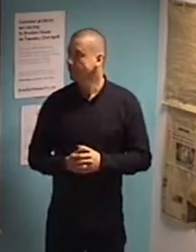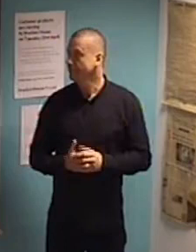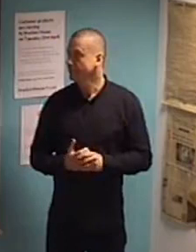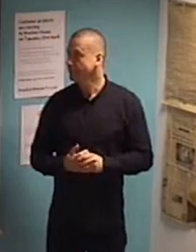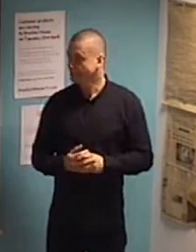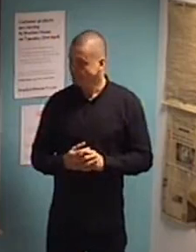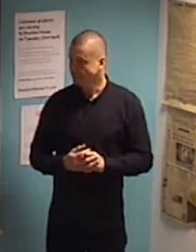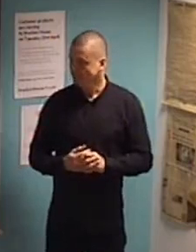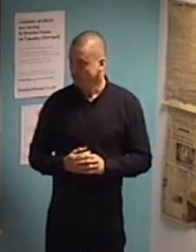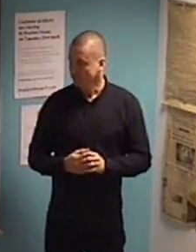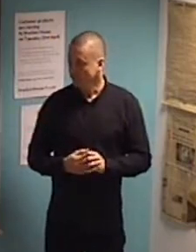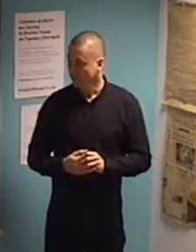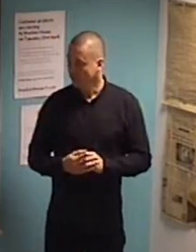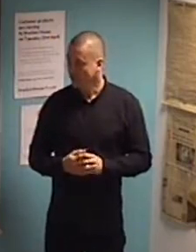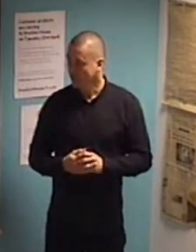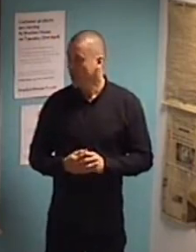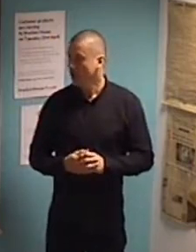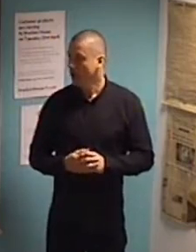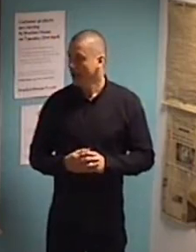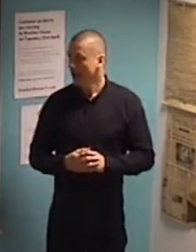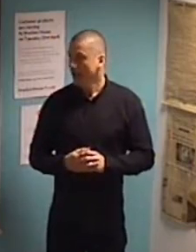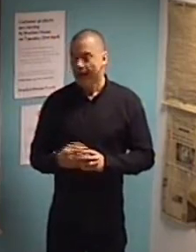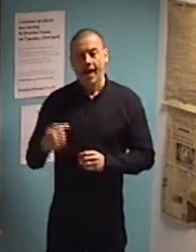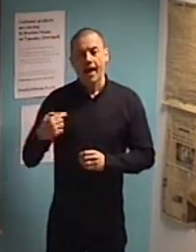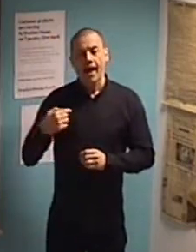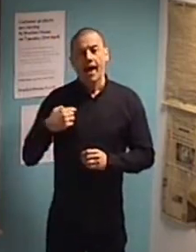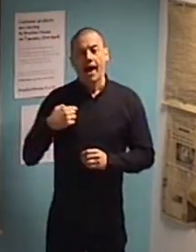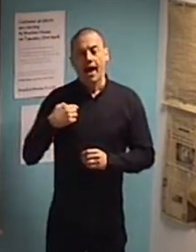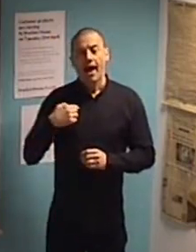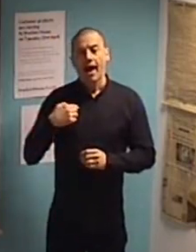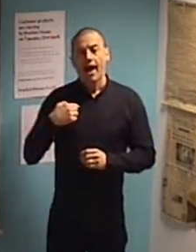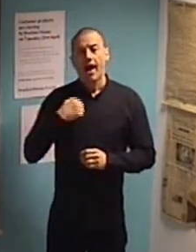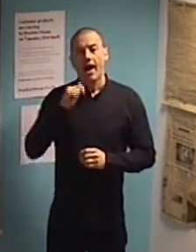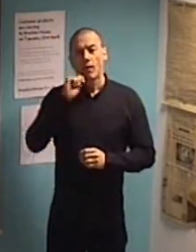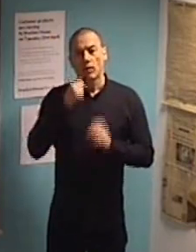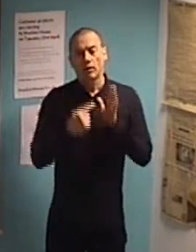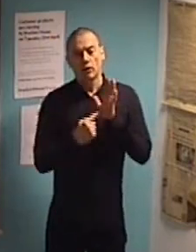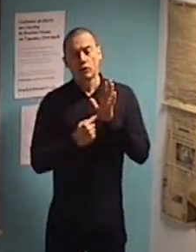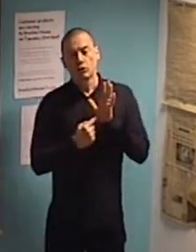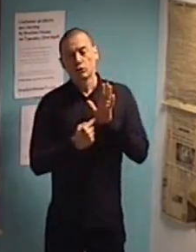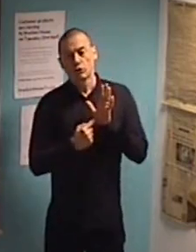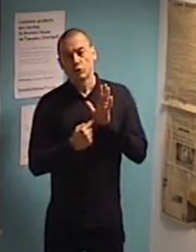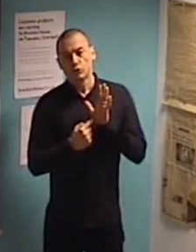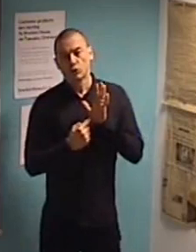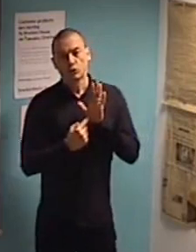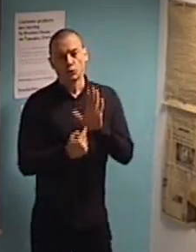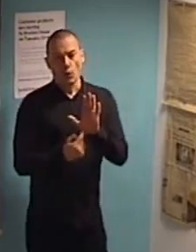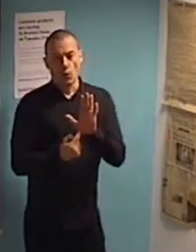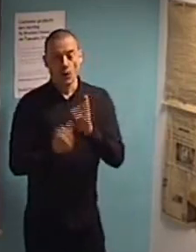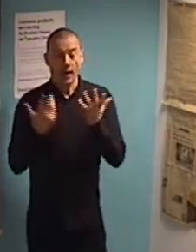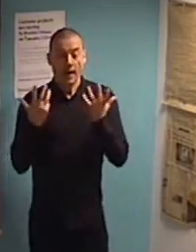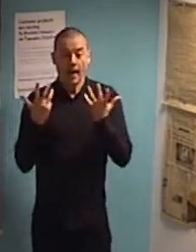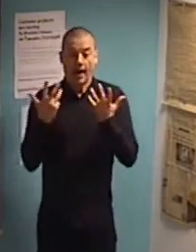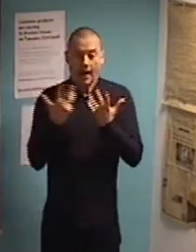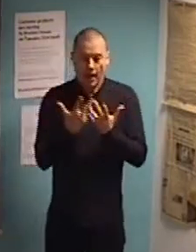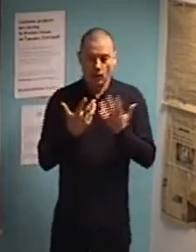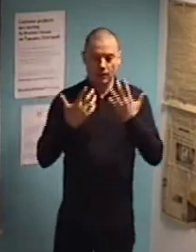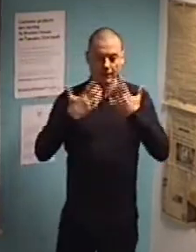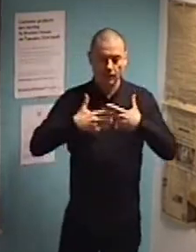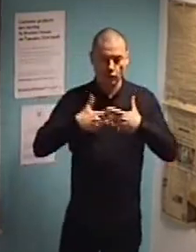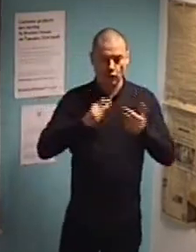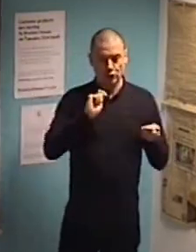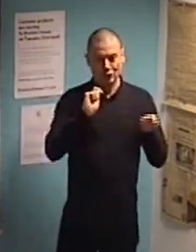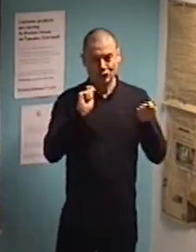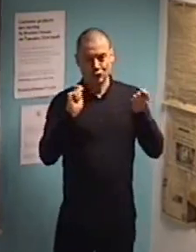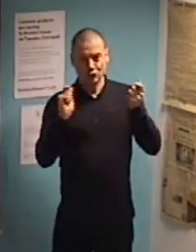So I'm going to actually show it a little bit, for example, what's, how technology change among, like,